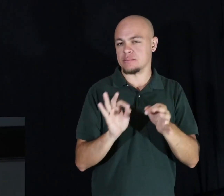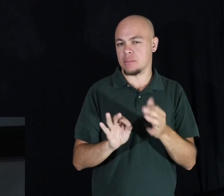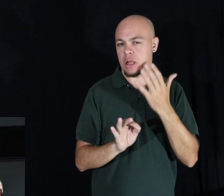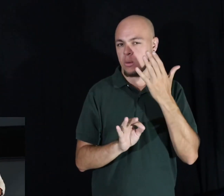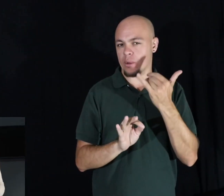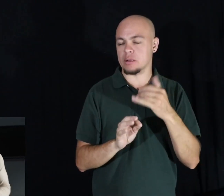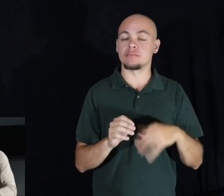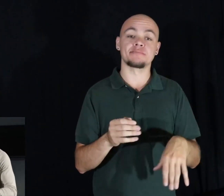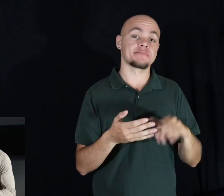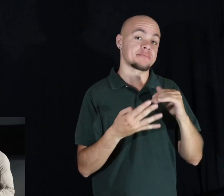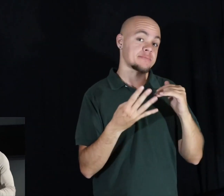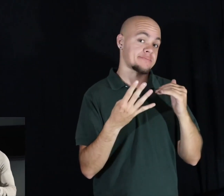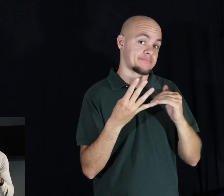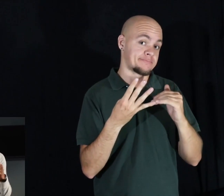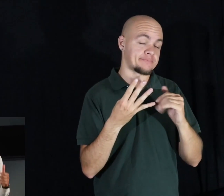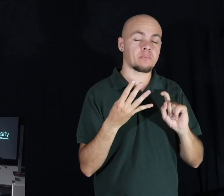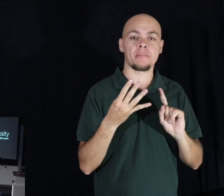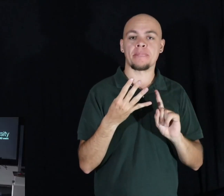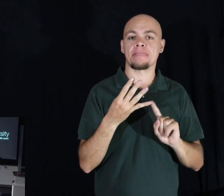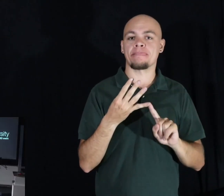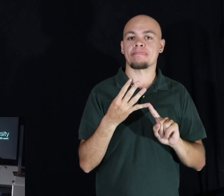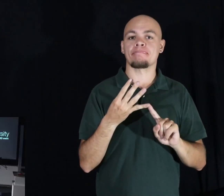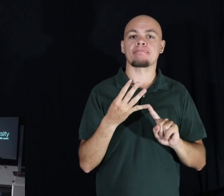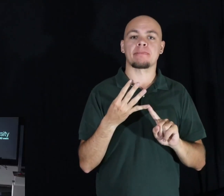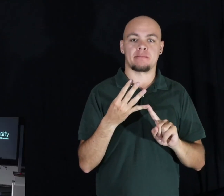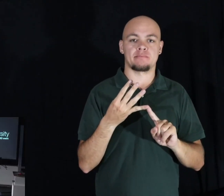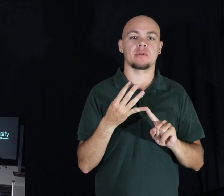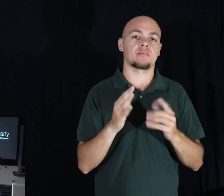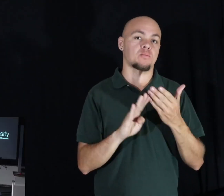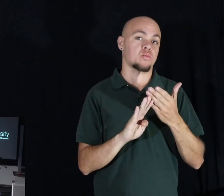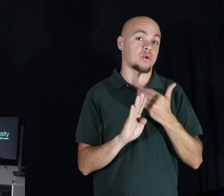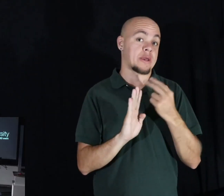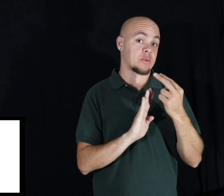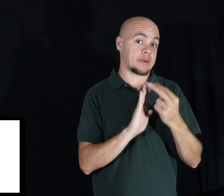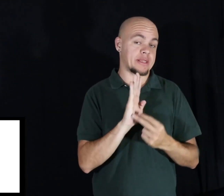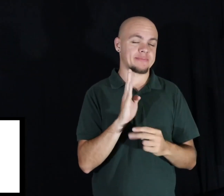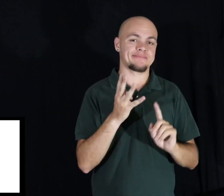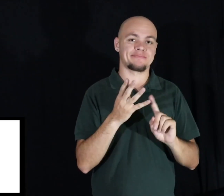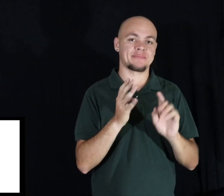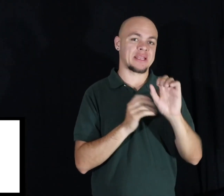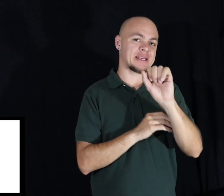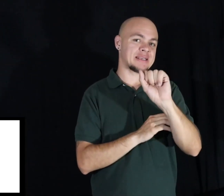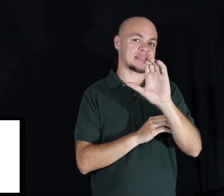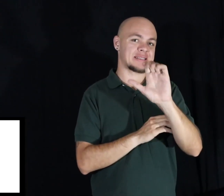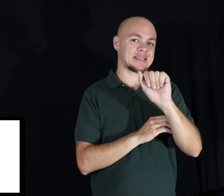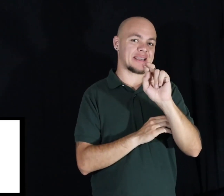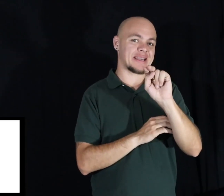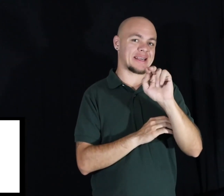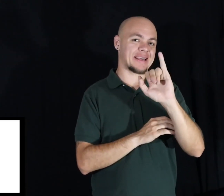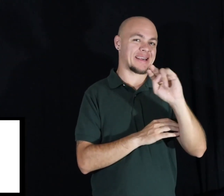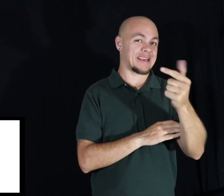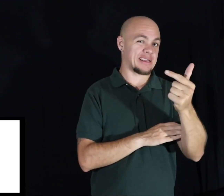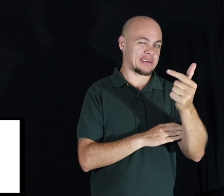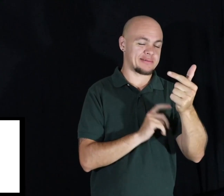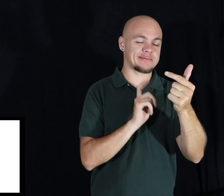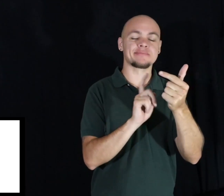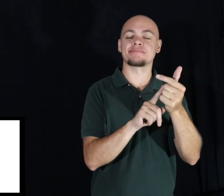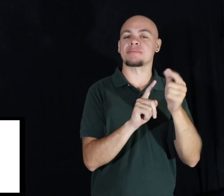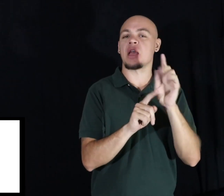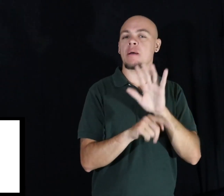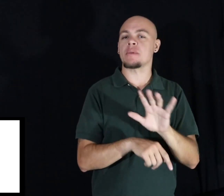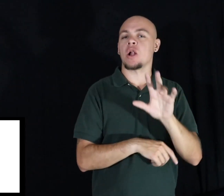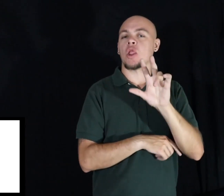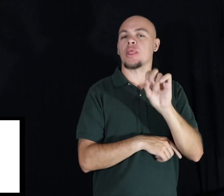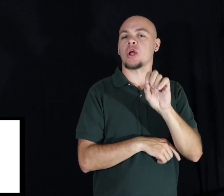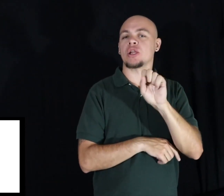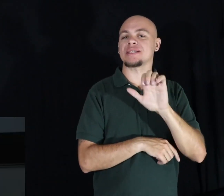Step four, the second stage of your pre-read, scanning. Now for the scanning, you want to spend about 30